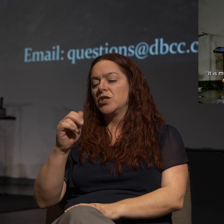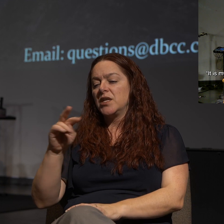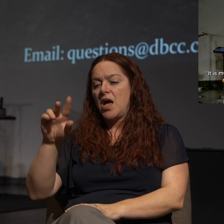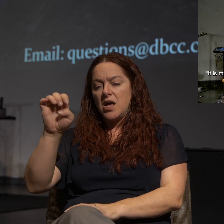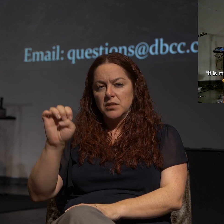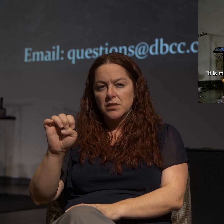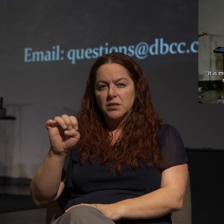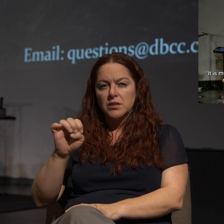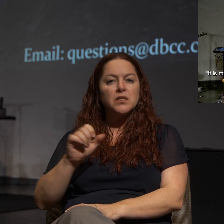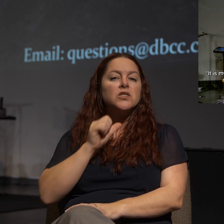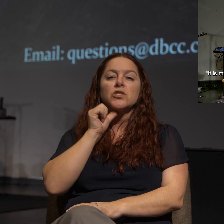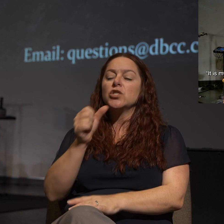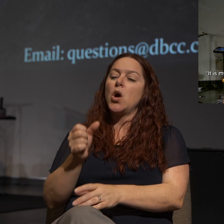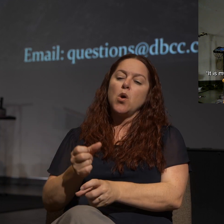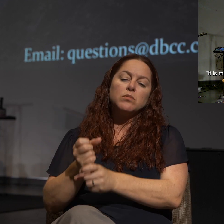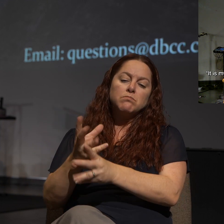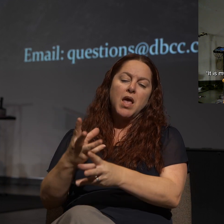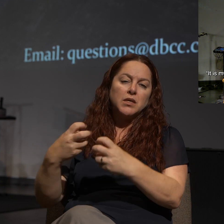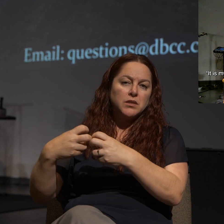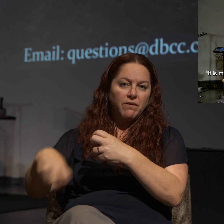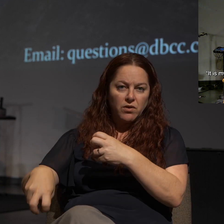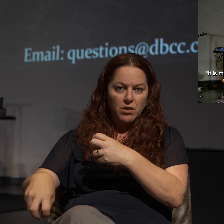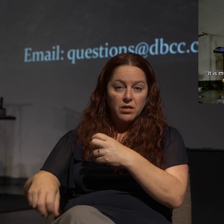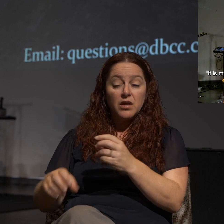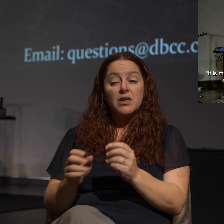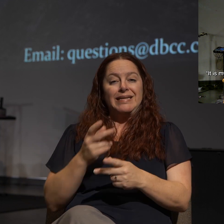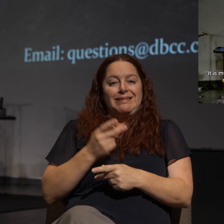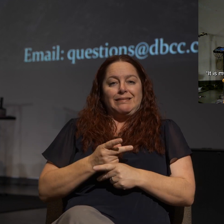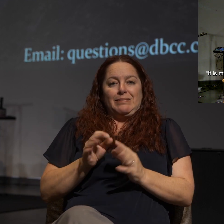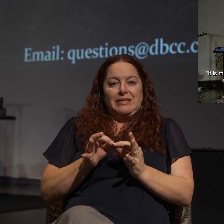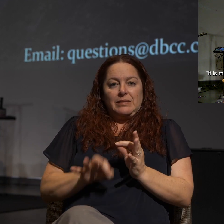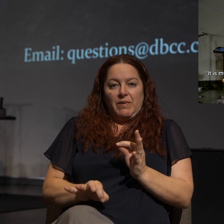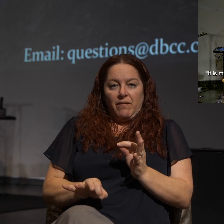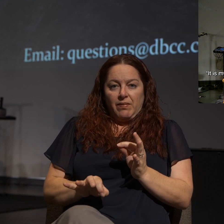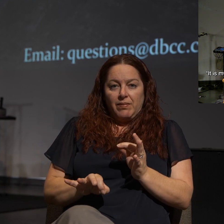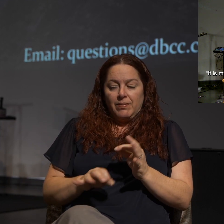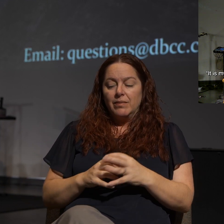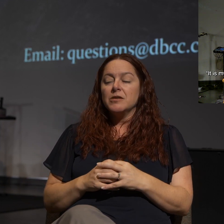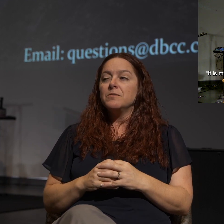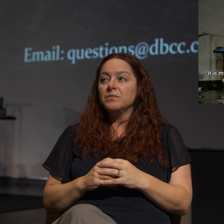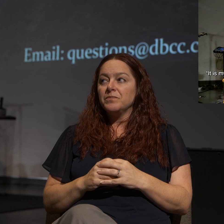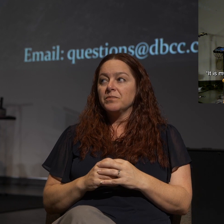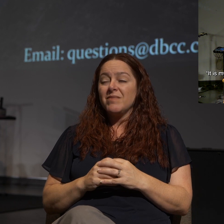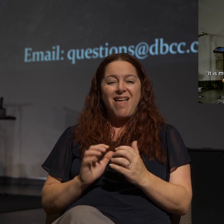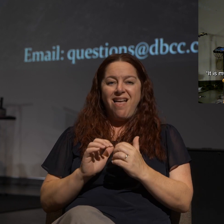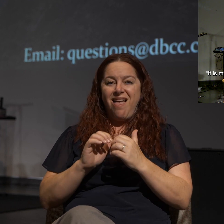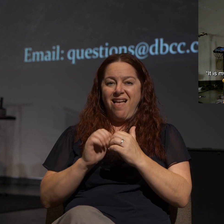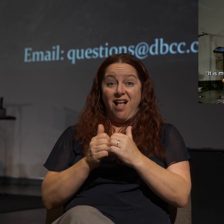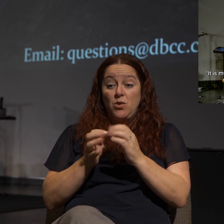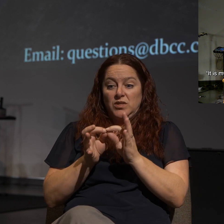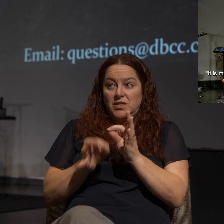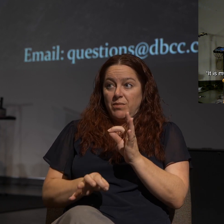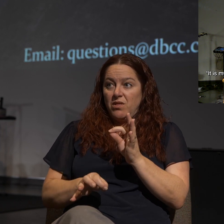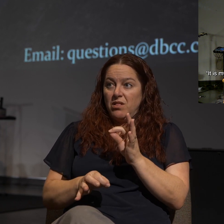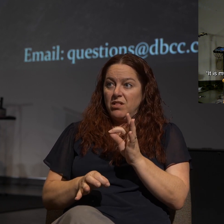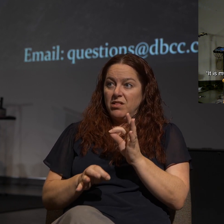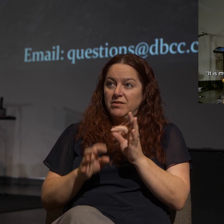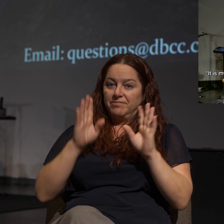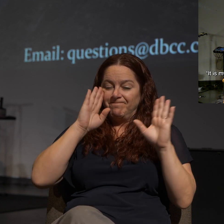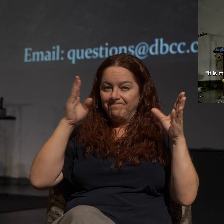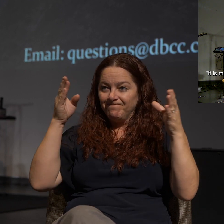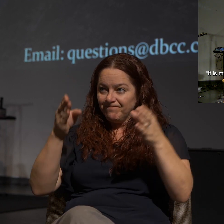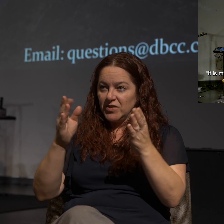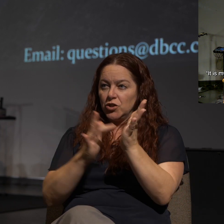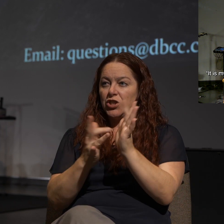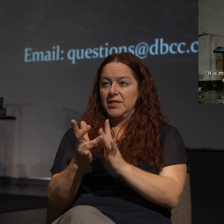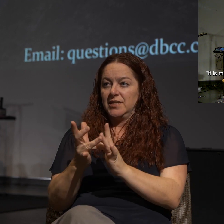Let's not make it difficult. Let's simplify. And you know how you simplify? You make it all about Jesus. You